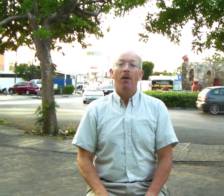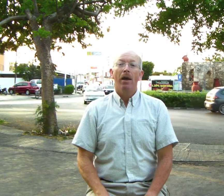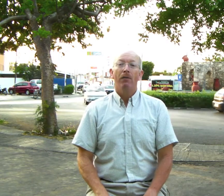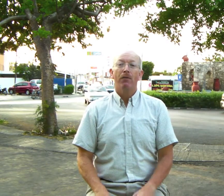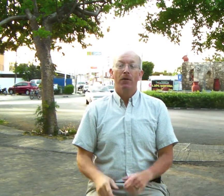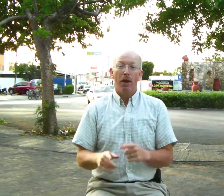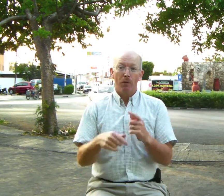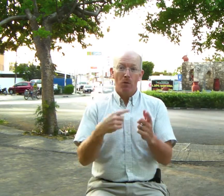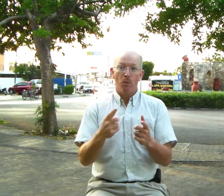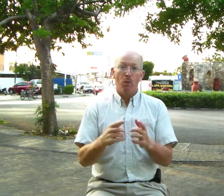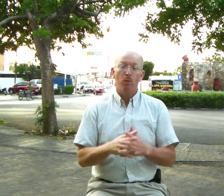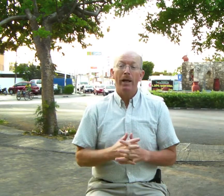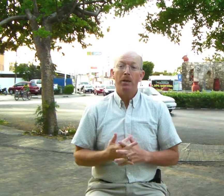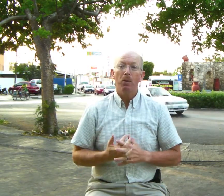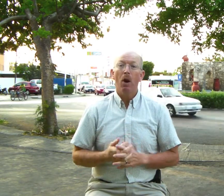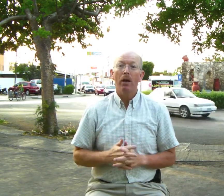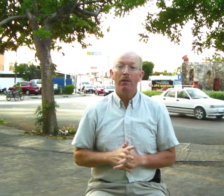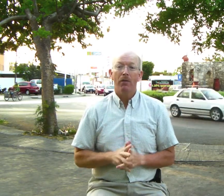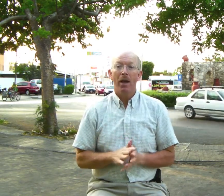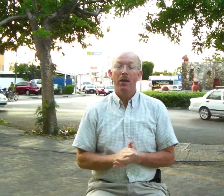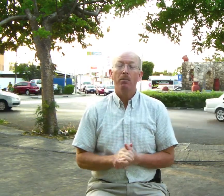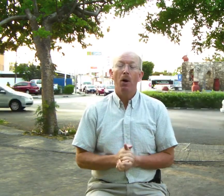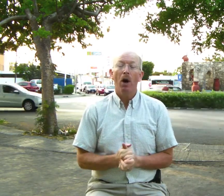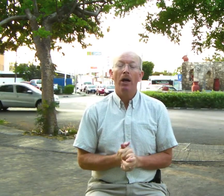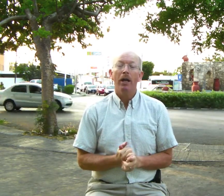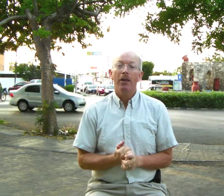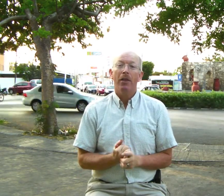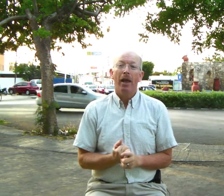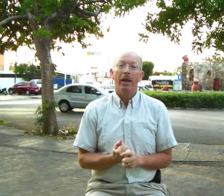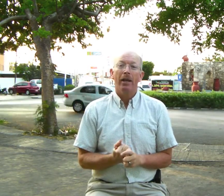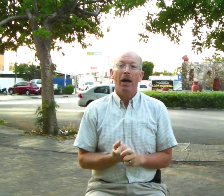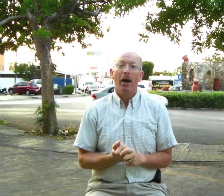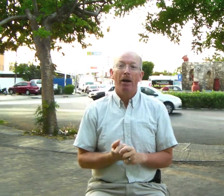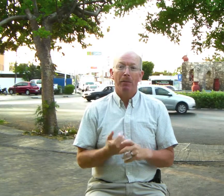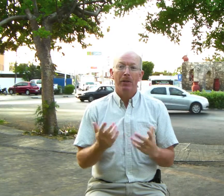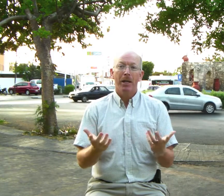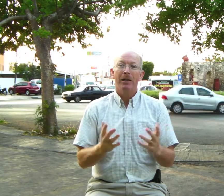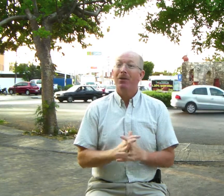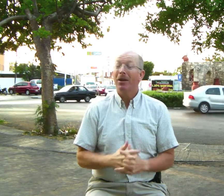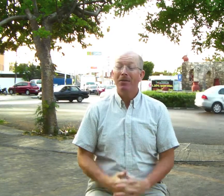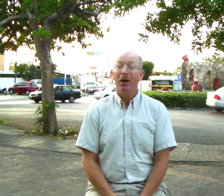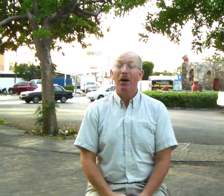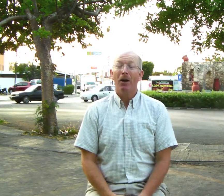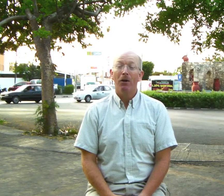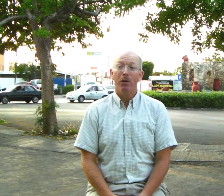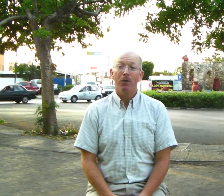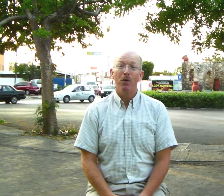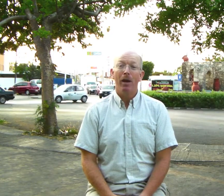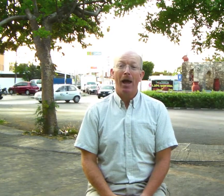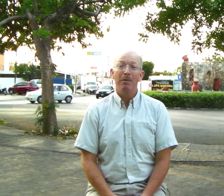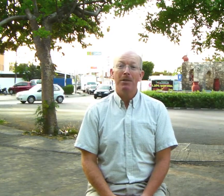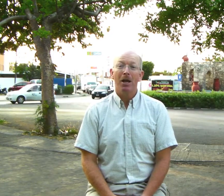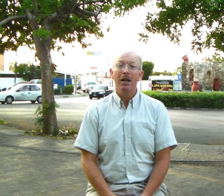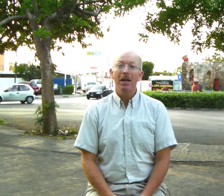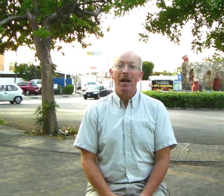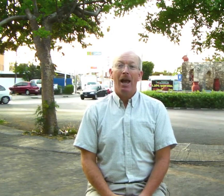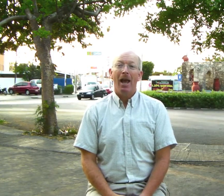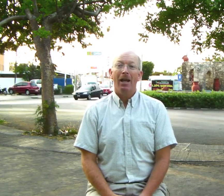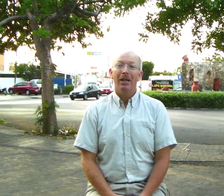if you've read the book, if you've gotten the book, then I'd appreciate it if you leave a review at Amazon, and let us